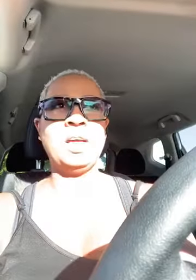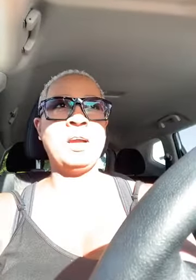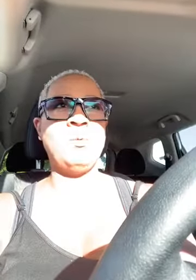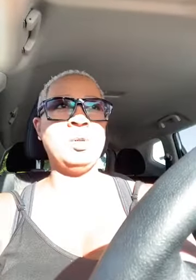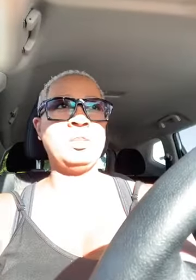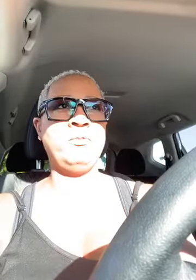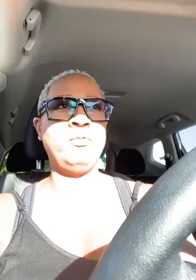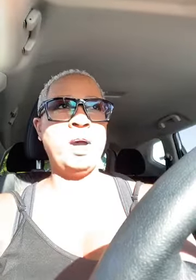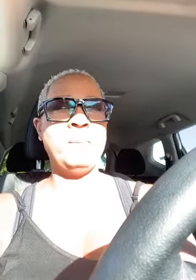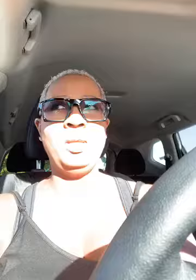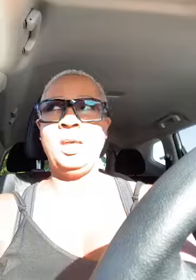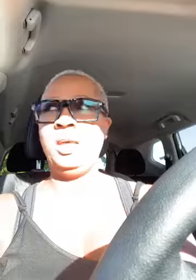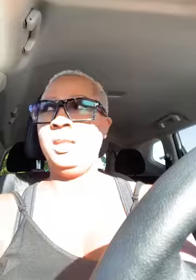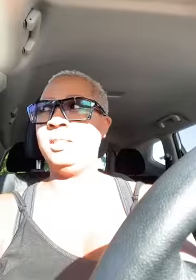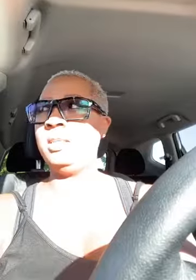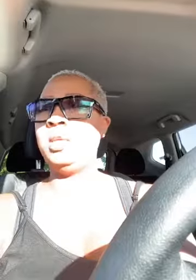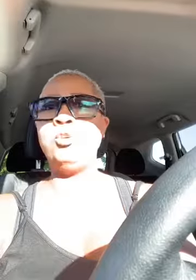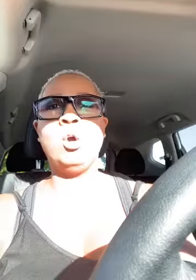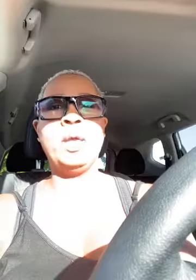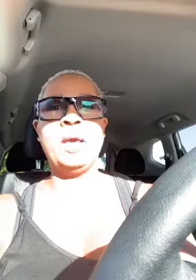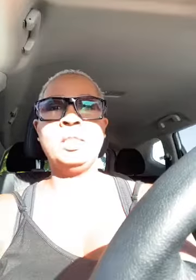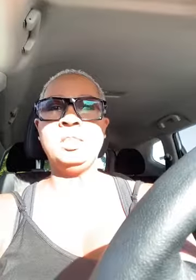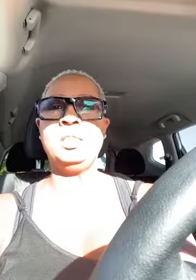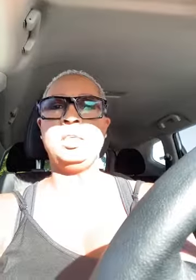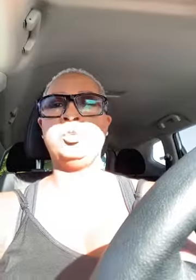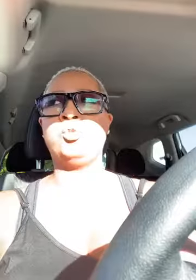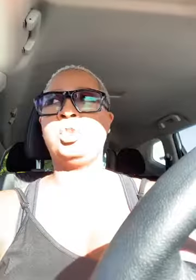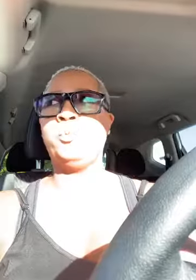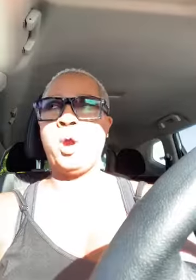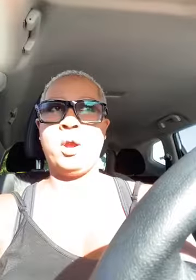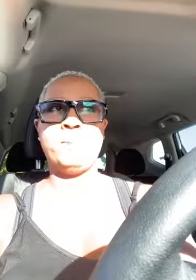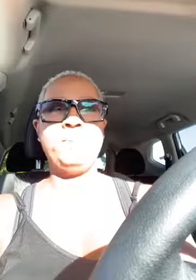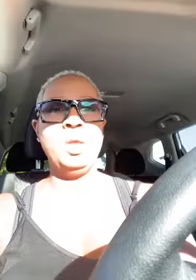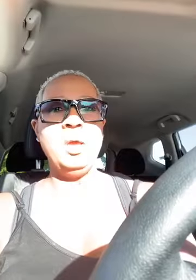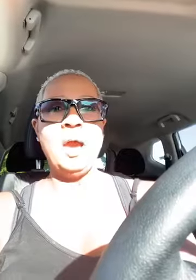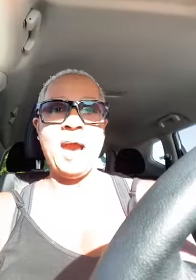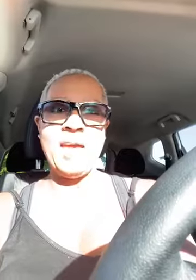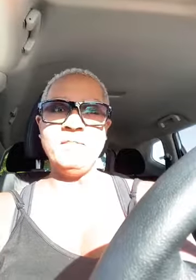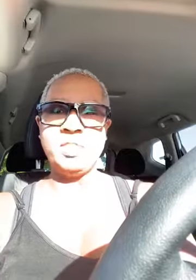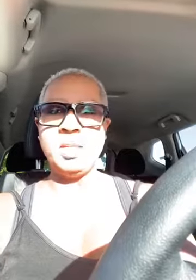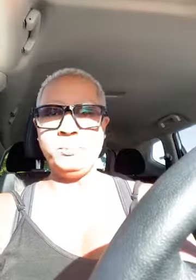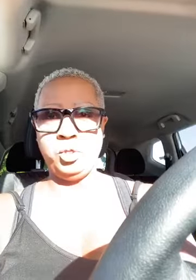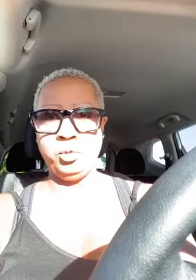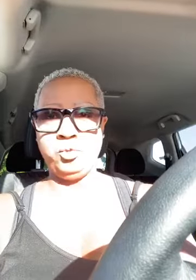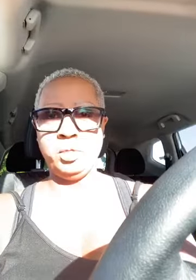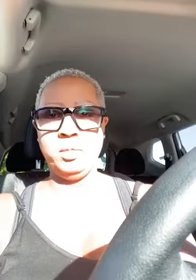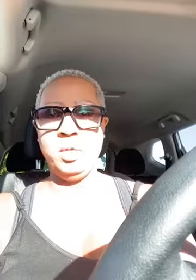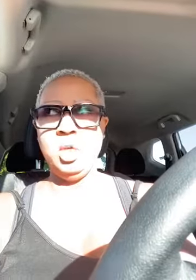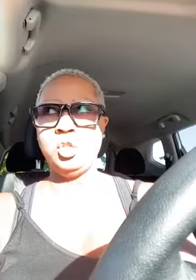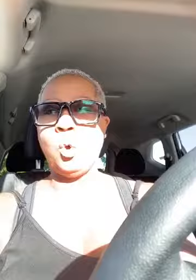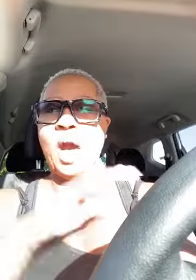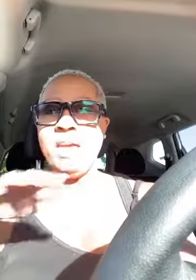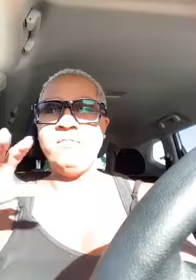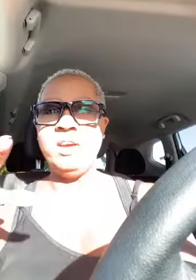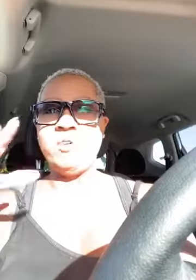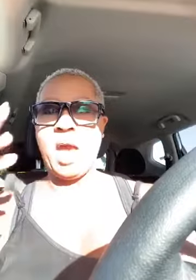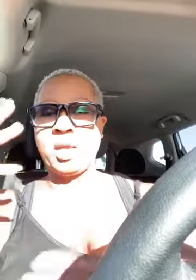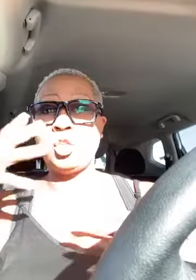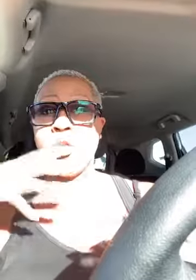like i wanted to vomit and it's and you know and now this is the interesting part i have stepchildren so i have never actually